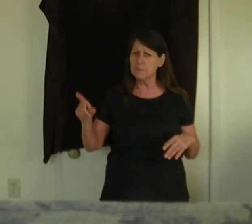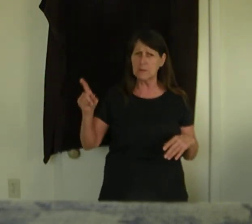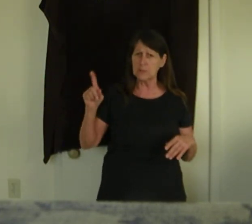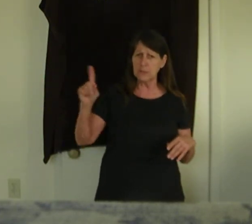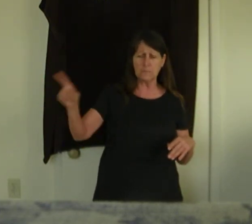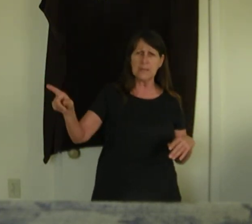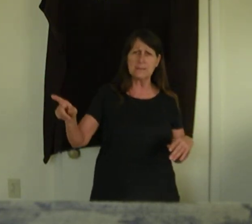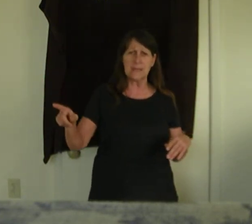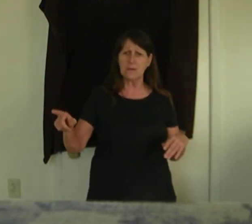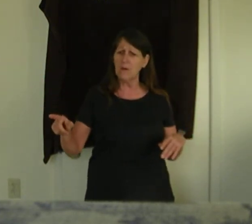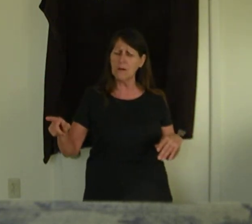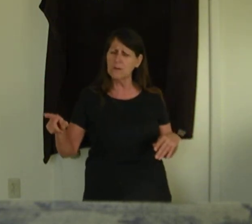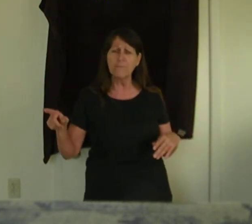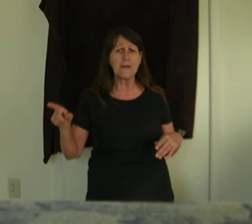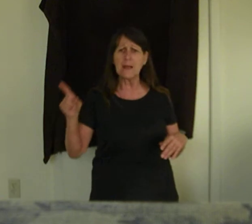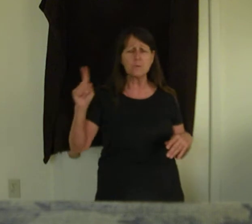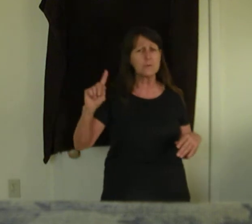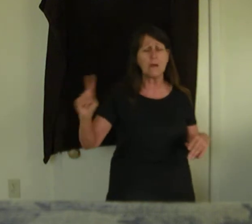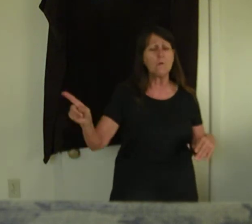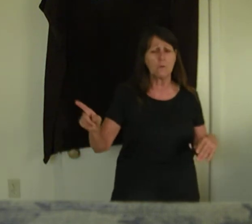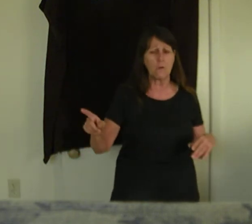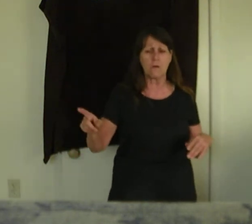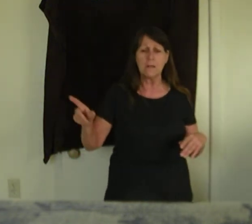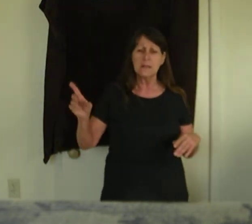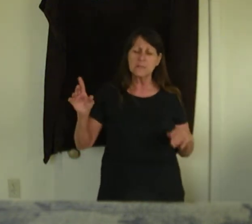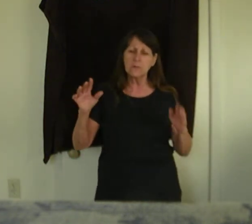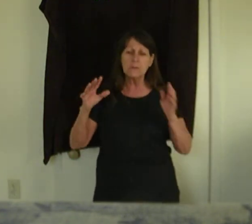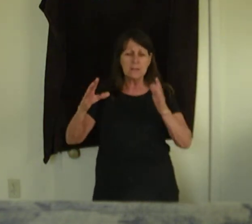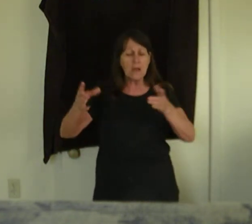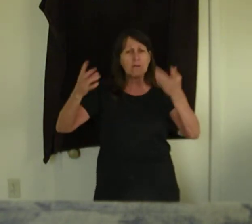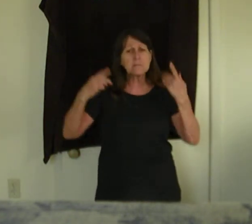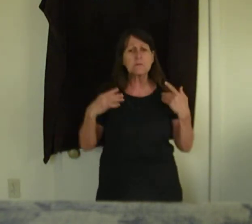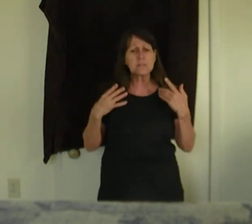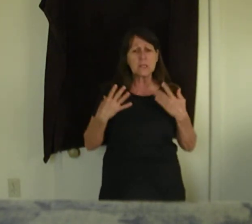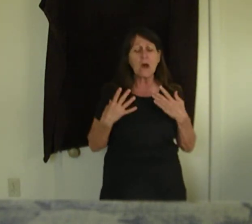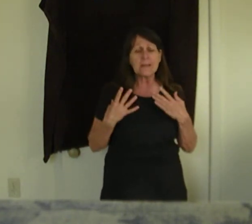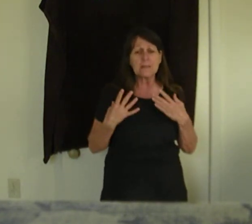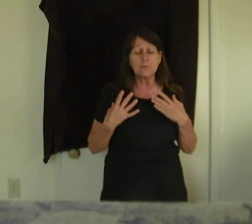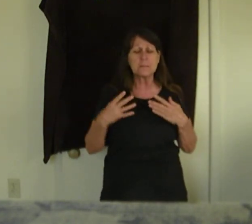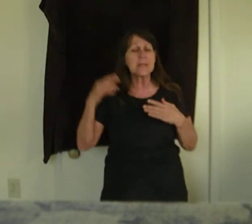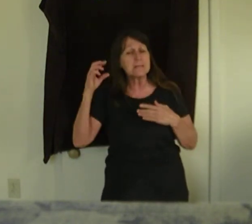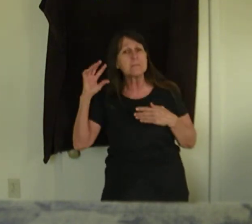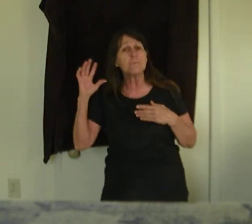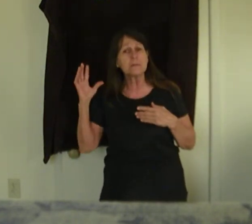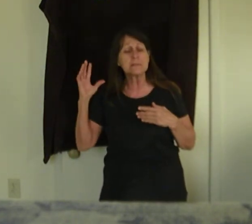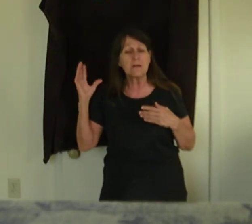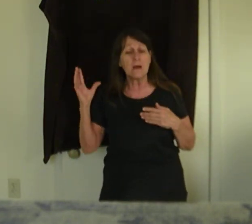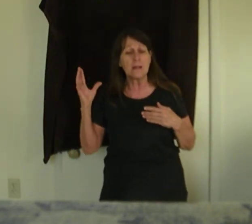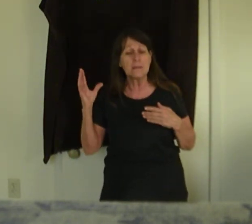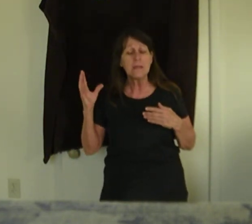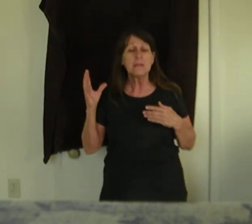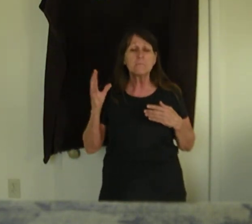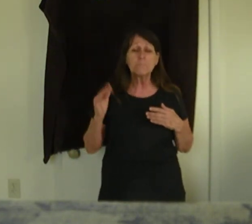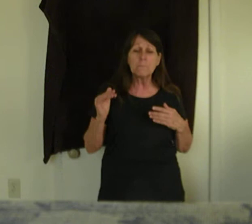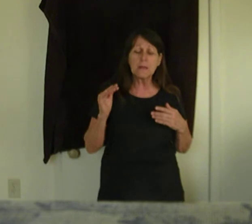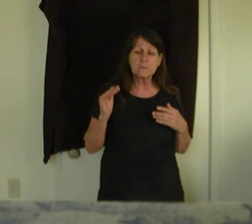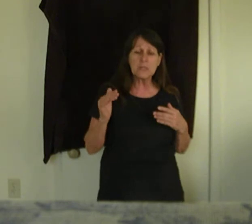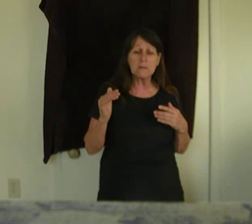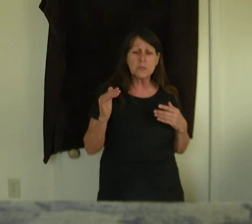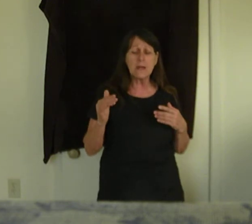there. You don't need that car. You're fine with your old car. So the Holy Spirit's talking to us. That's the voice of God. John